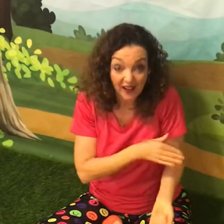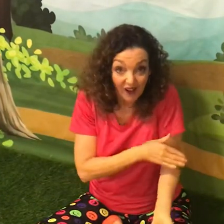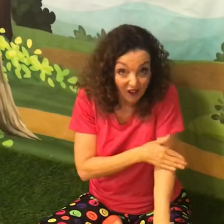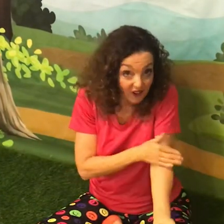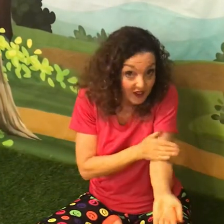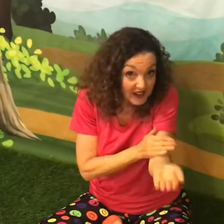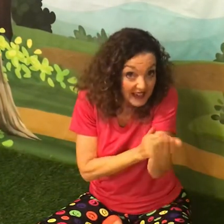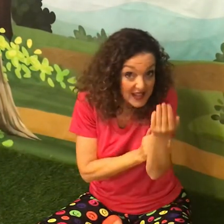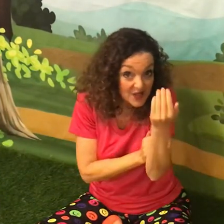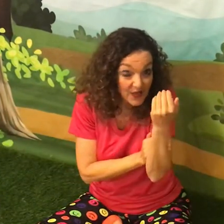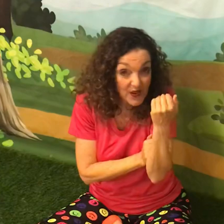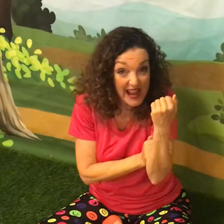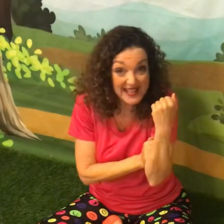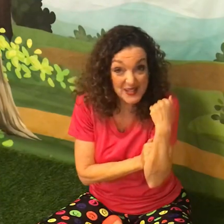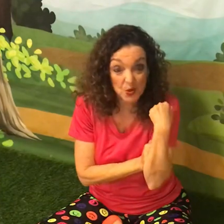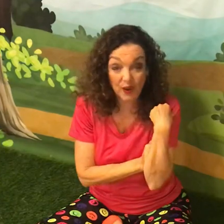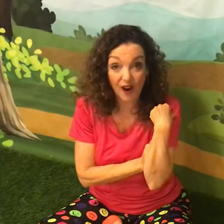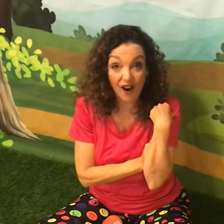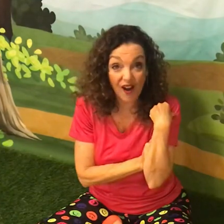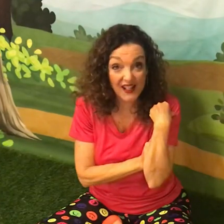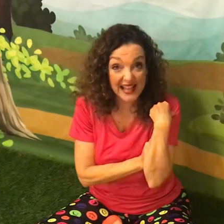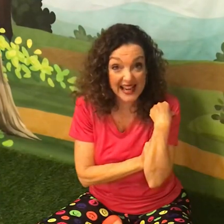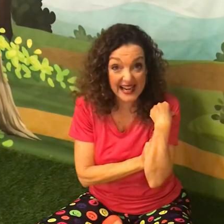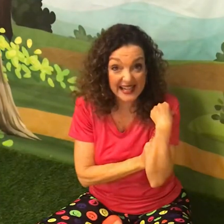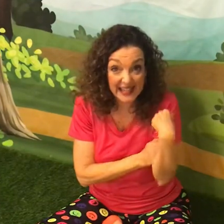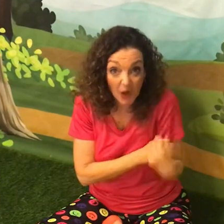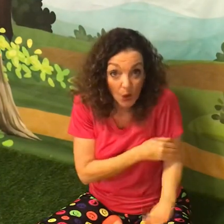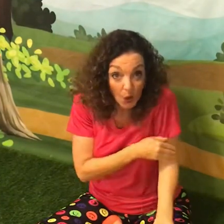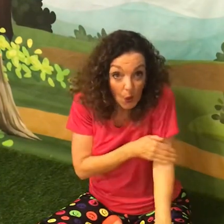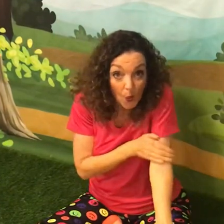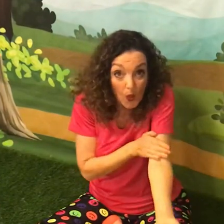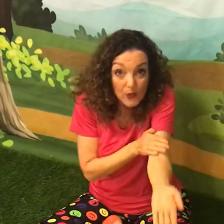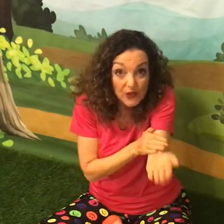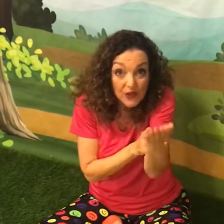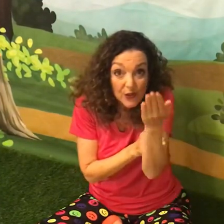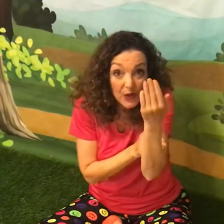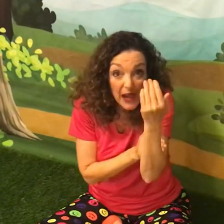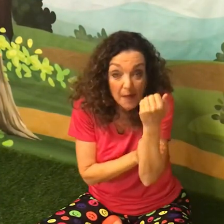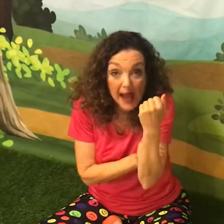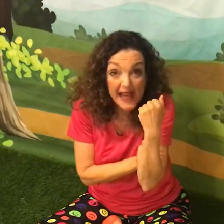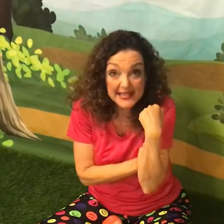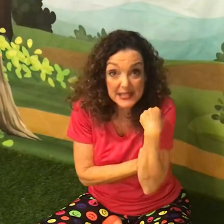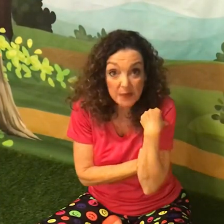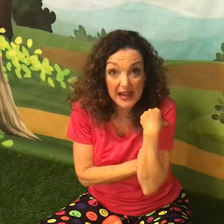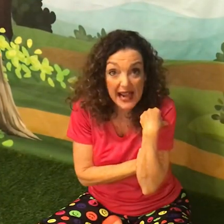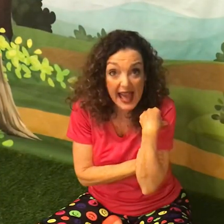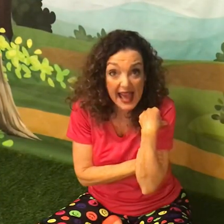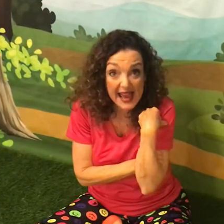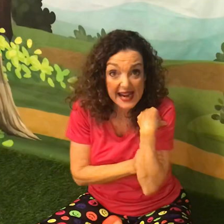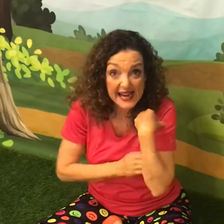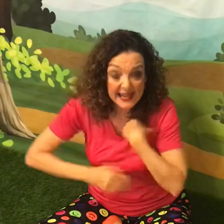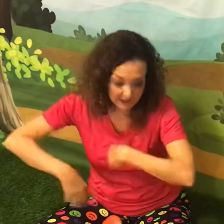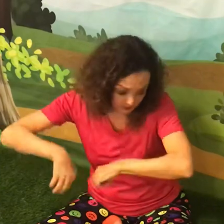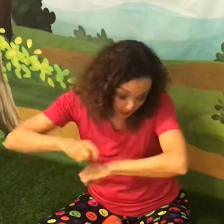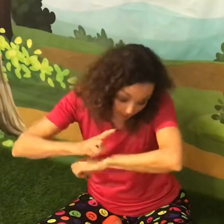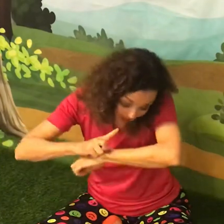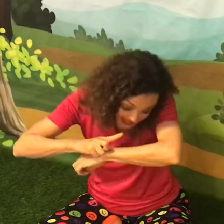All his friends were calling. Won't you come and play? But